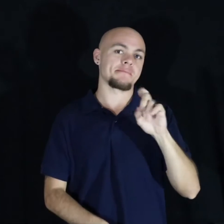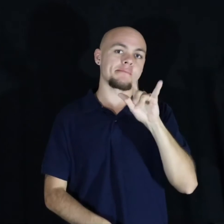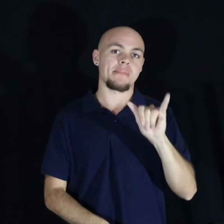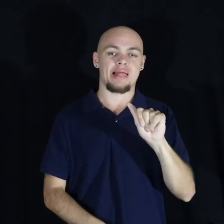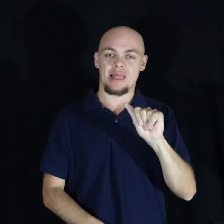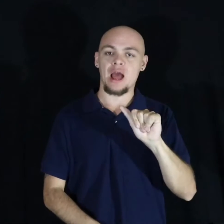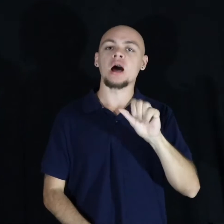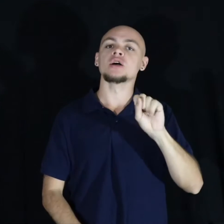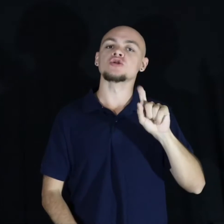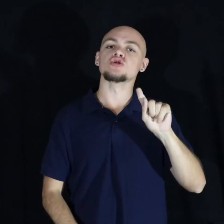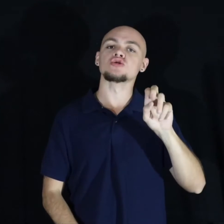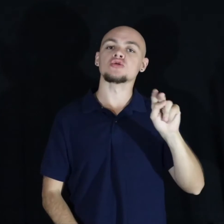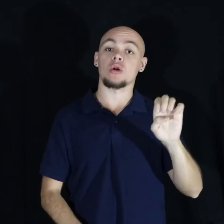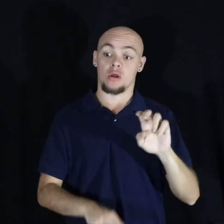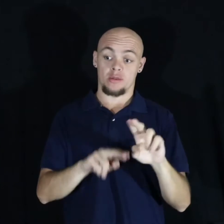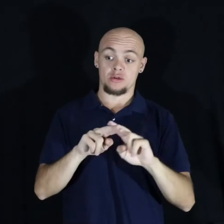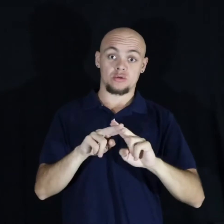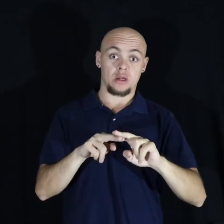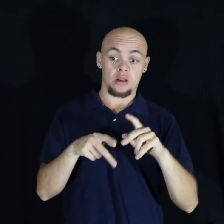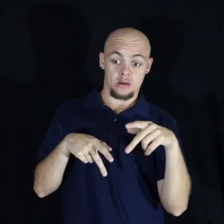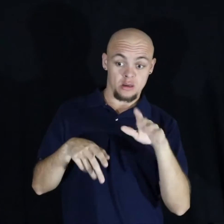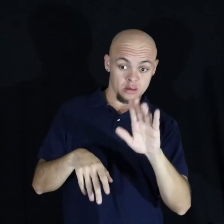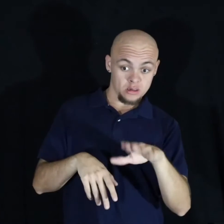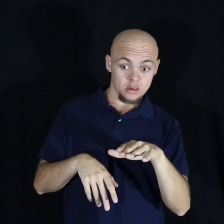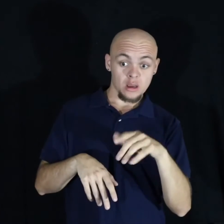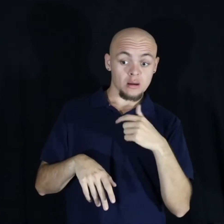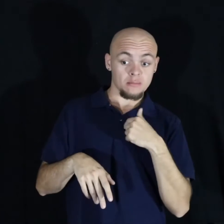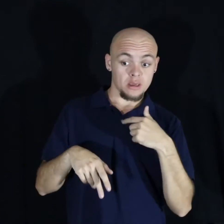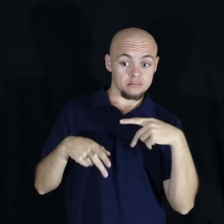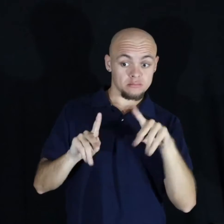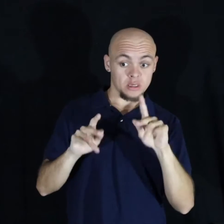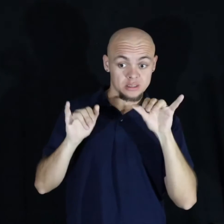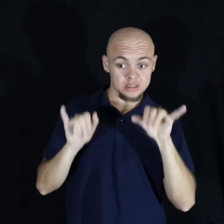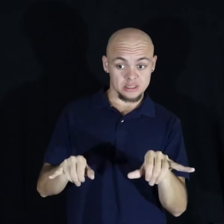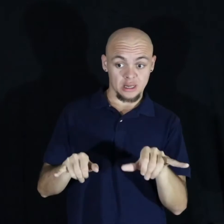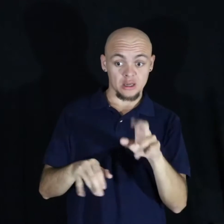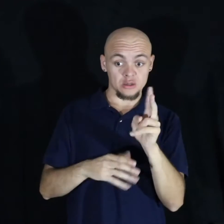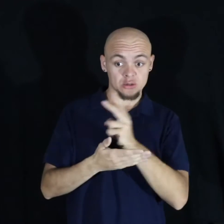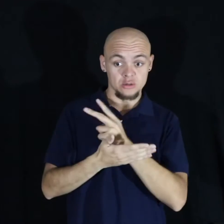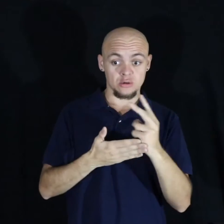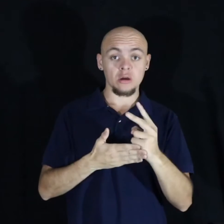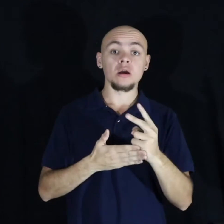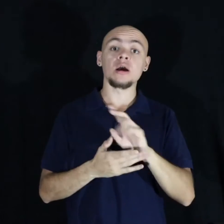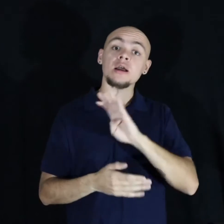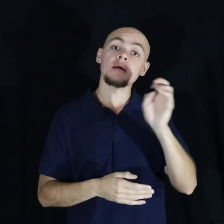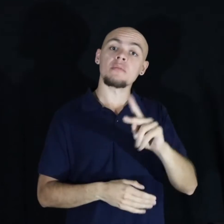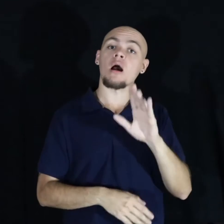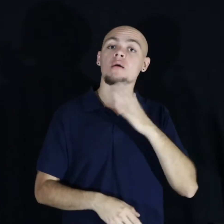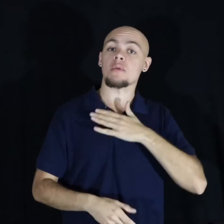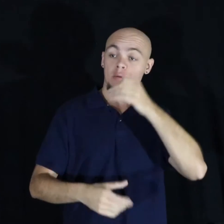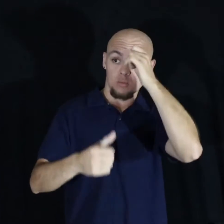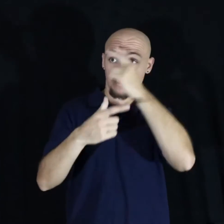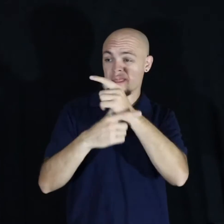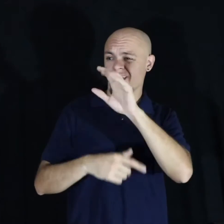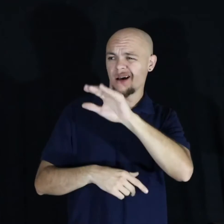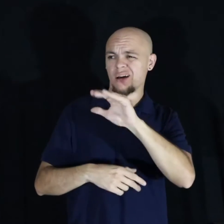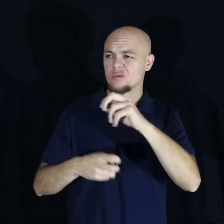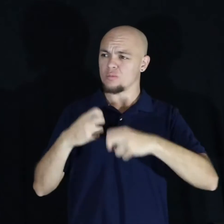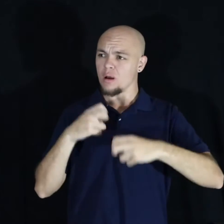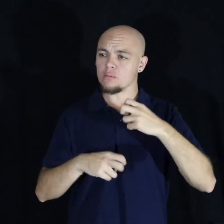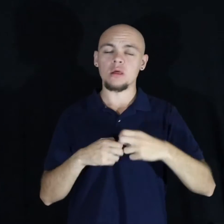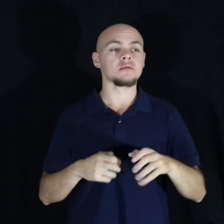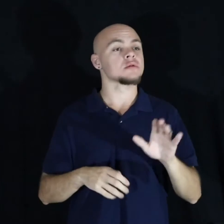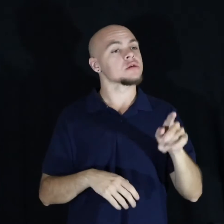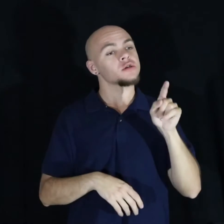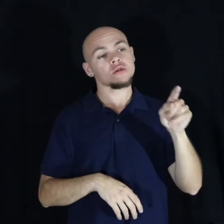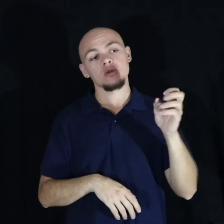and I had to ask somebody permission to be here for two weeks. I came back, and I complained to my brother, and I was like, this is a problem. He's like, unless you